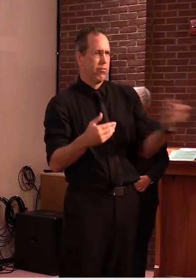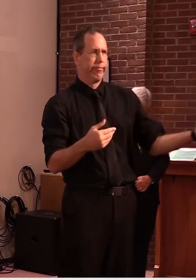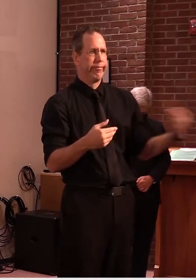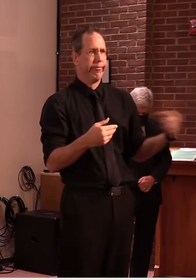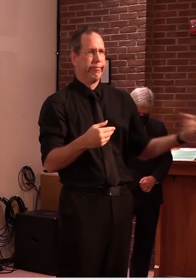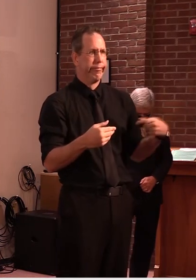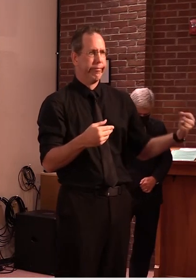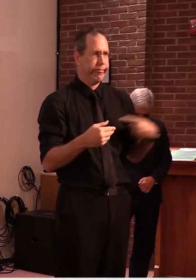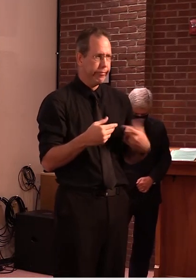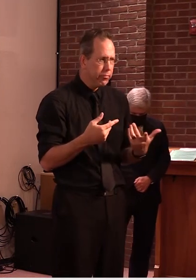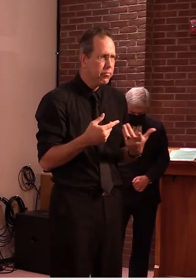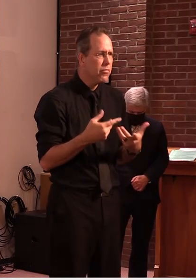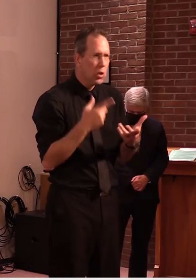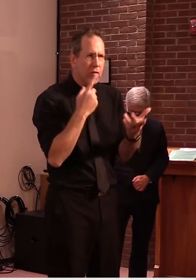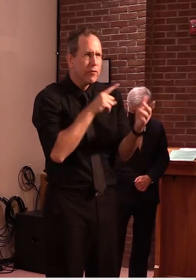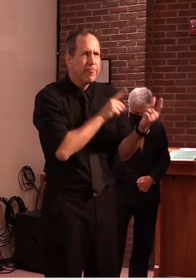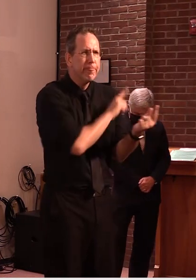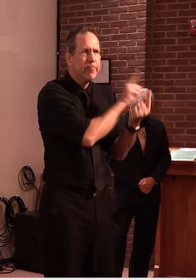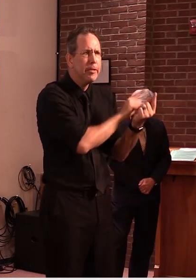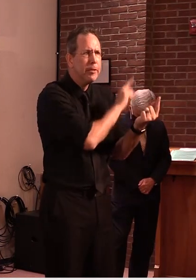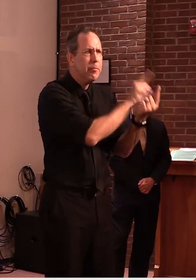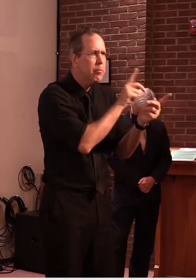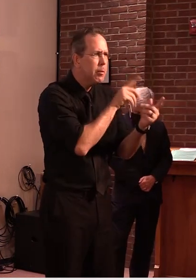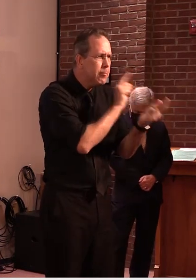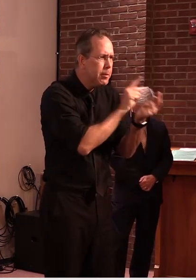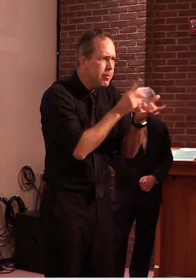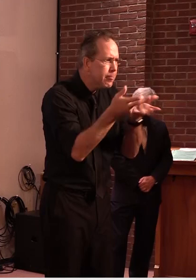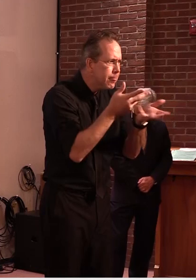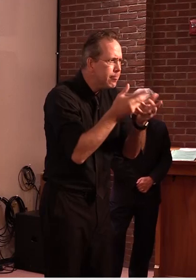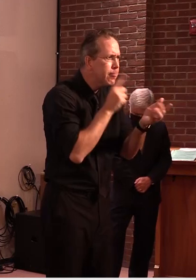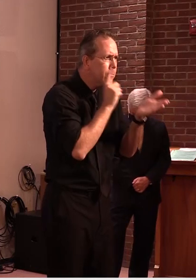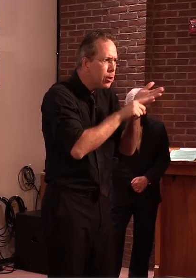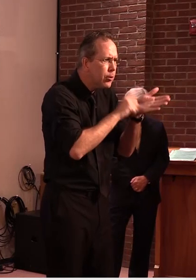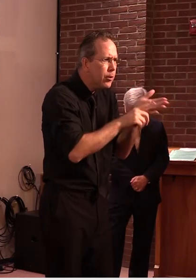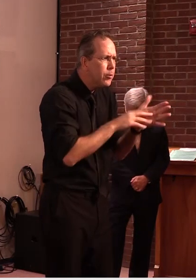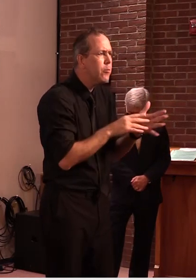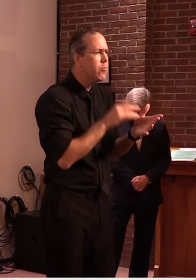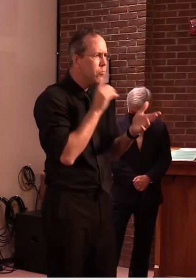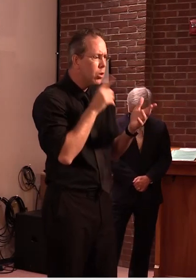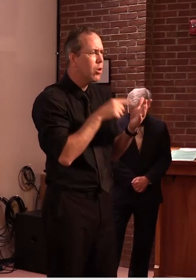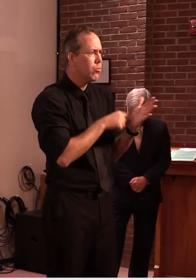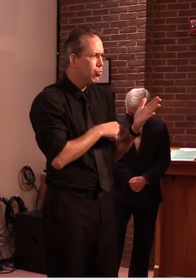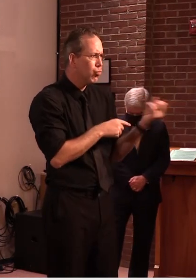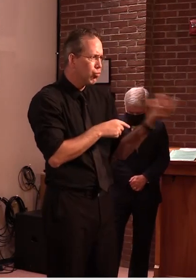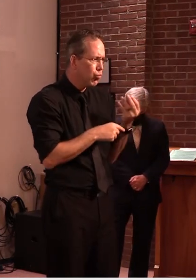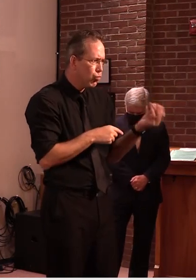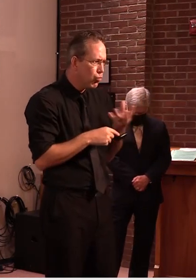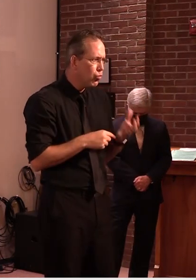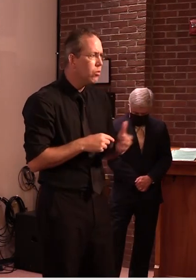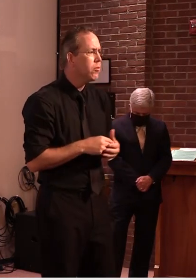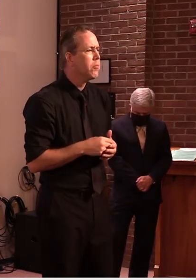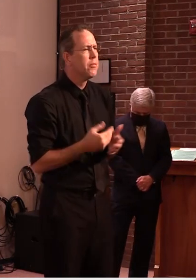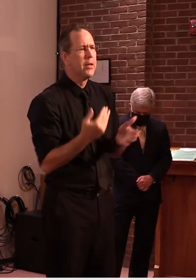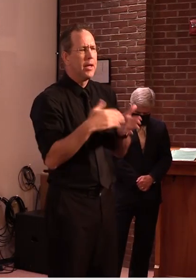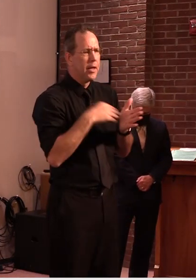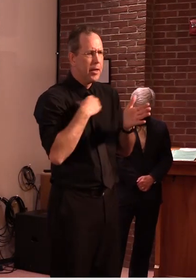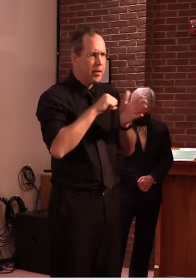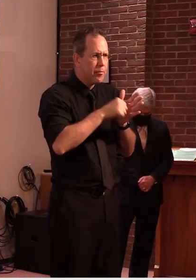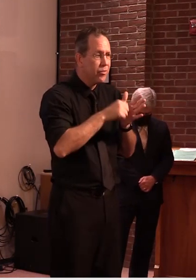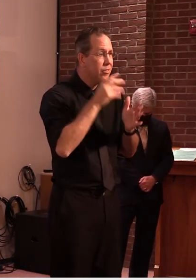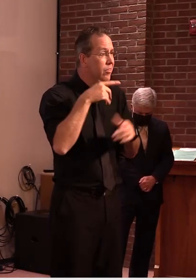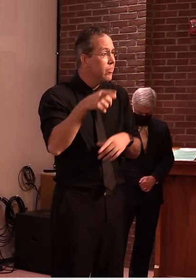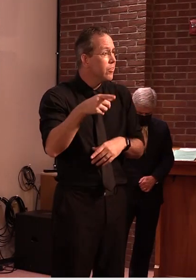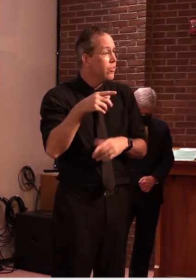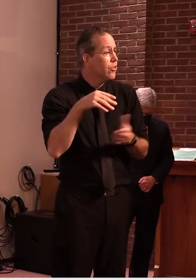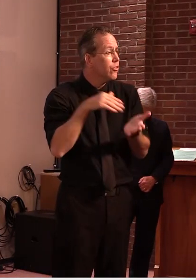checking them um medical records and so on and uh we emphasize that the doctor is uh reassuring us back